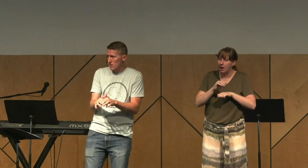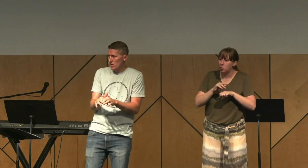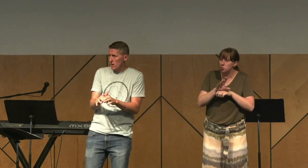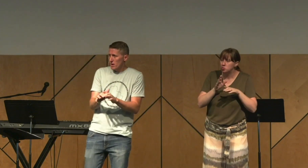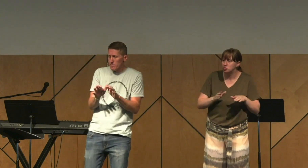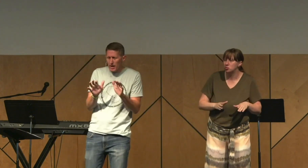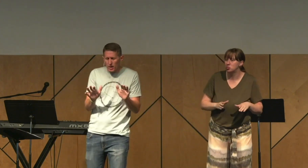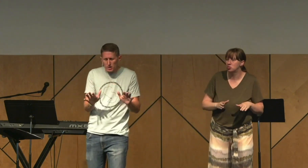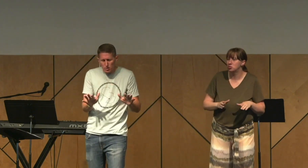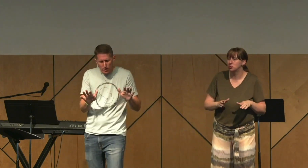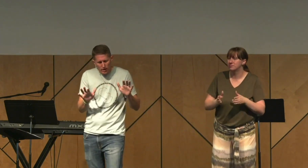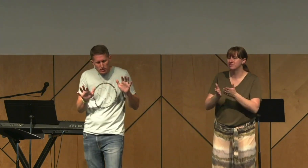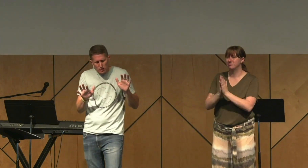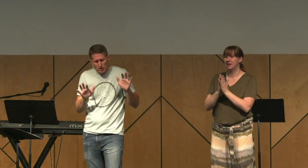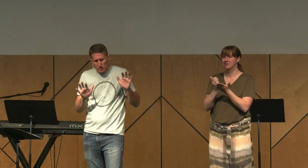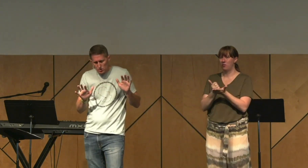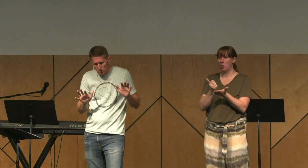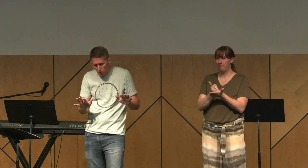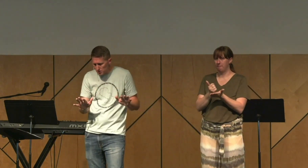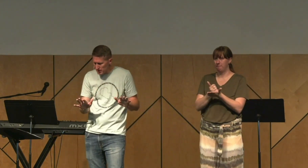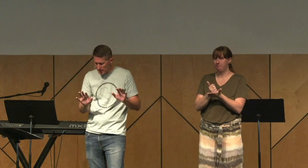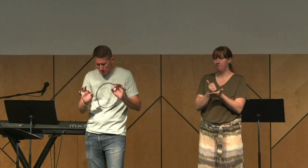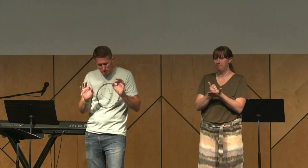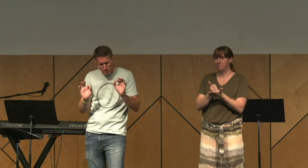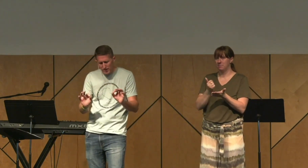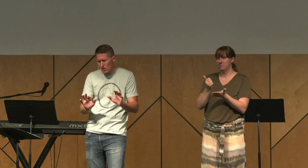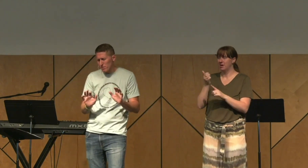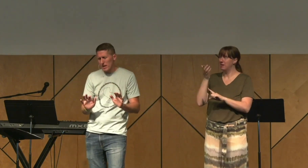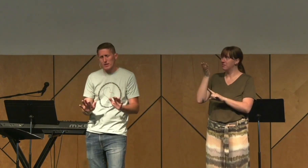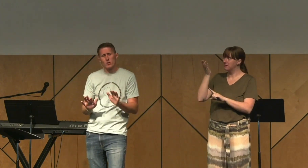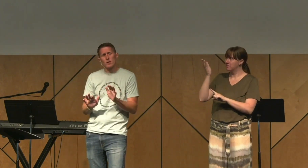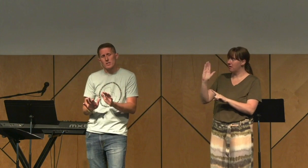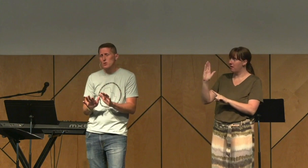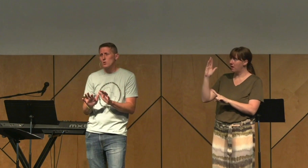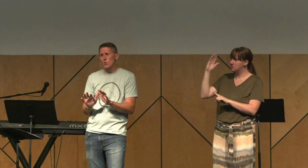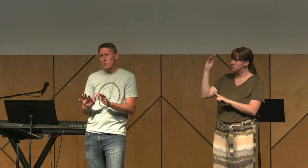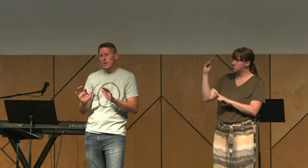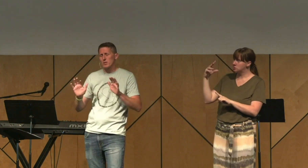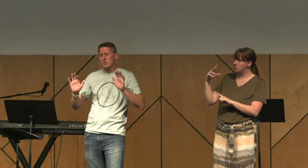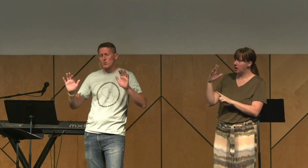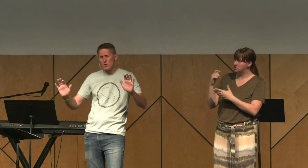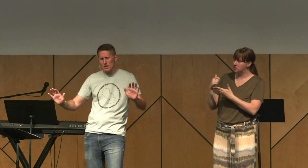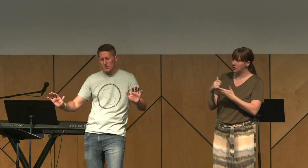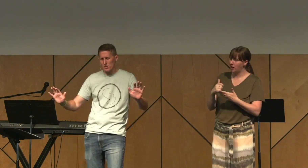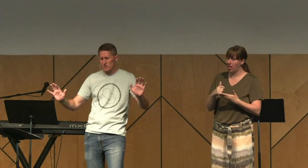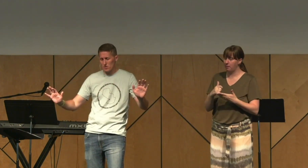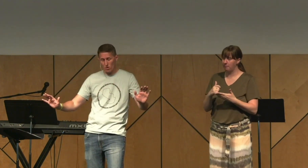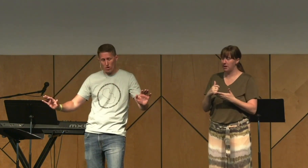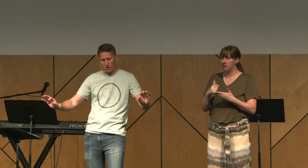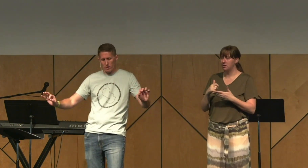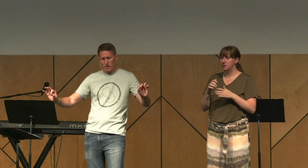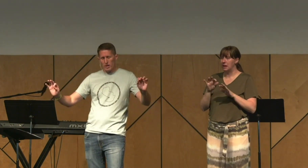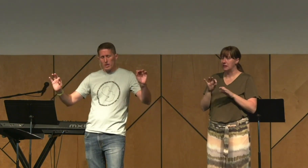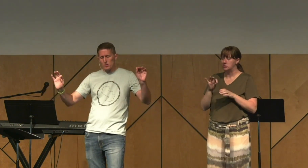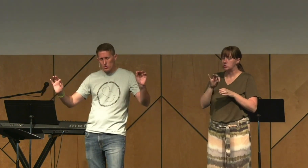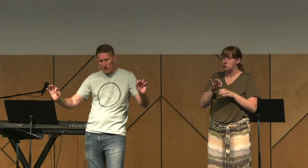help. And by God's grace, sow seeds just little by little into your marriage and trust, this is so hard,